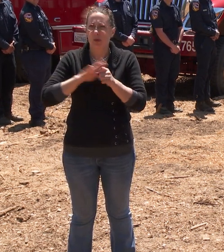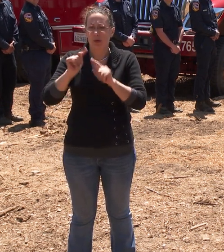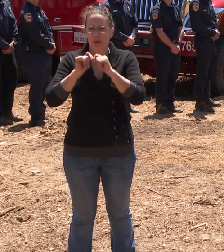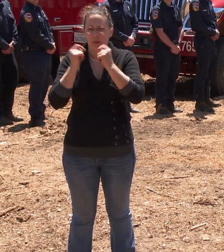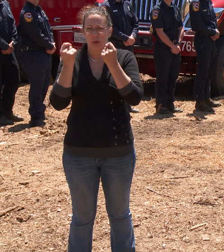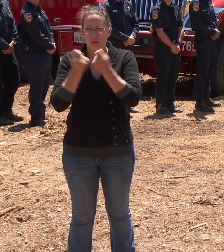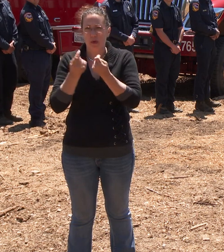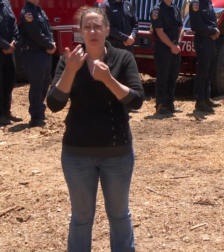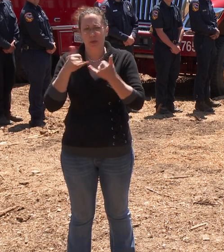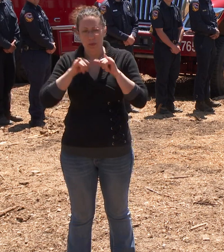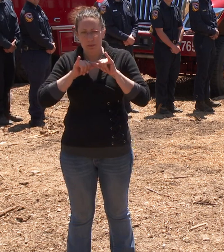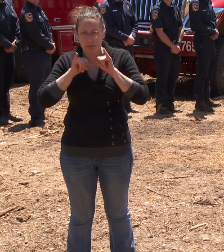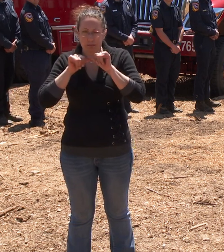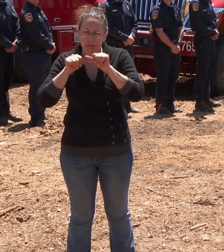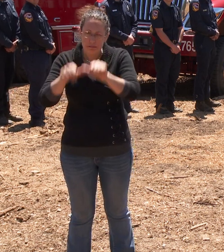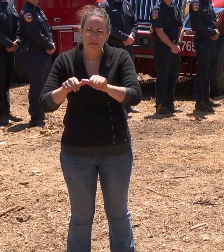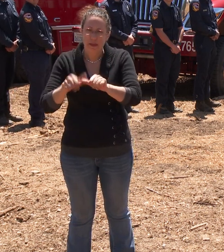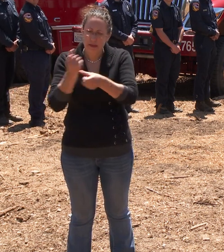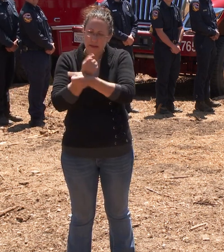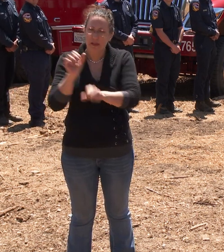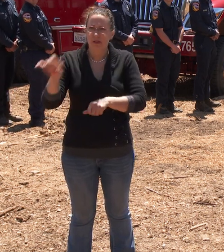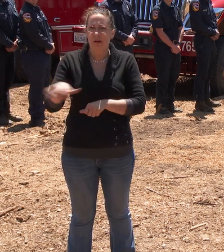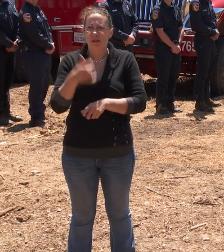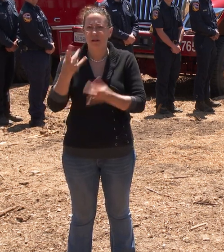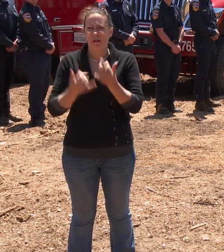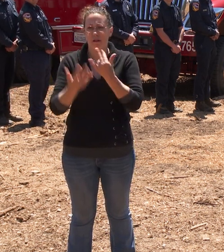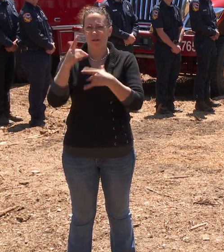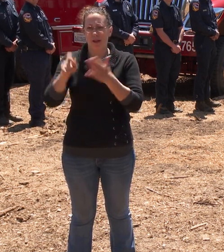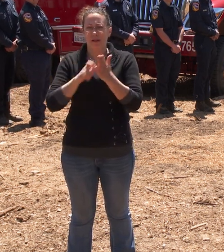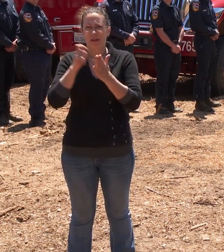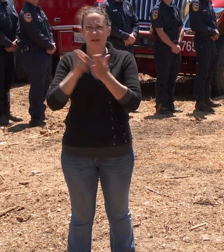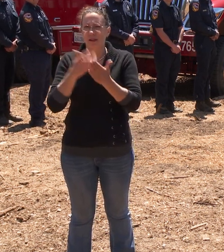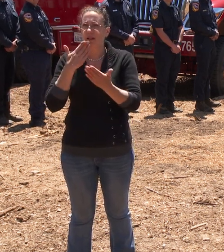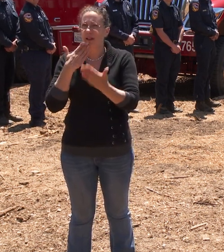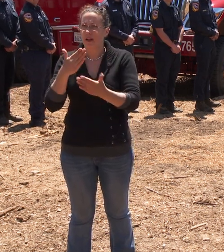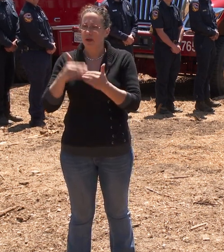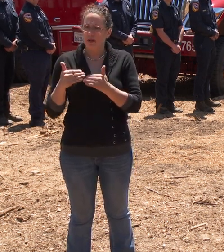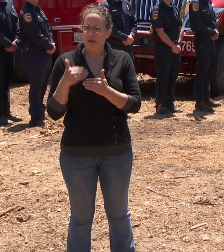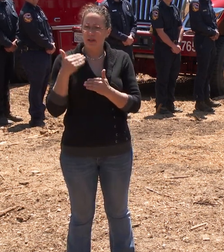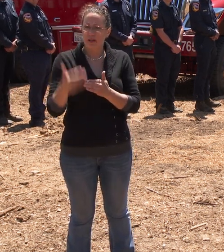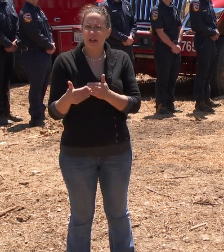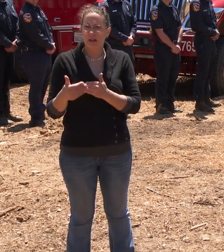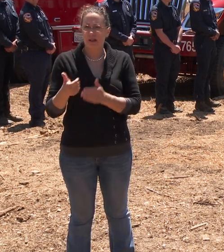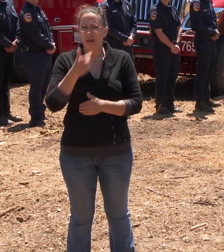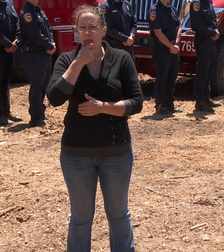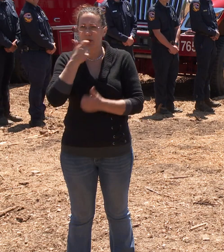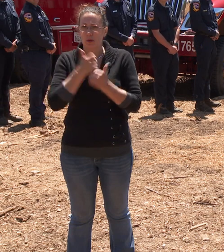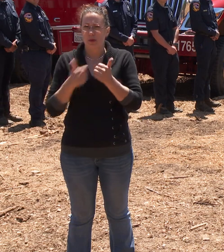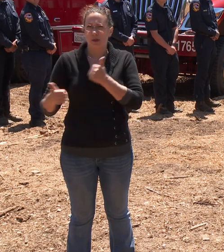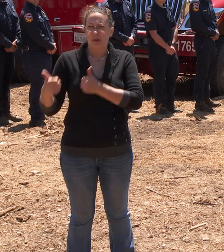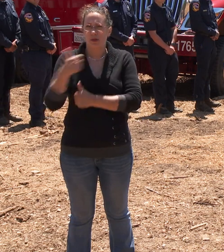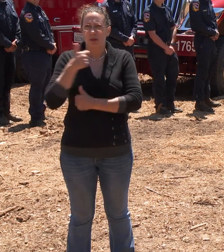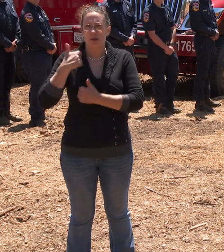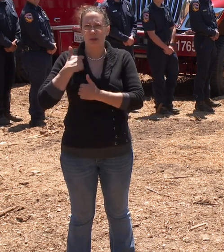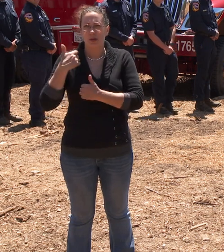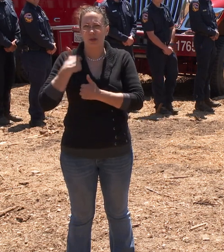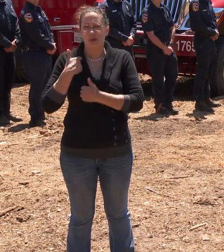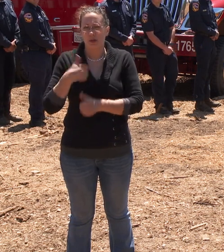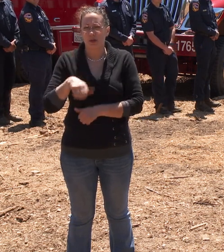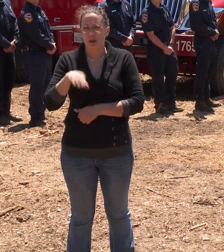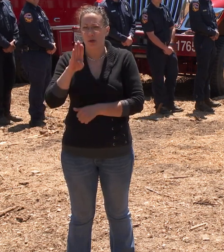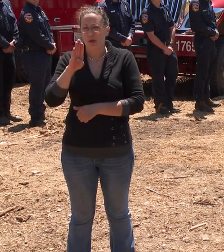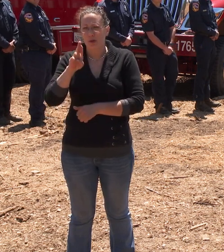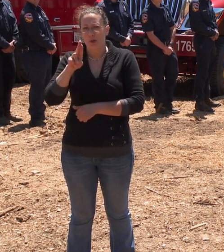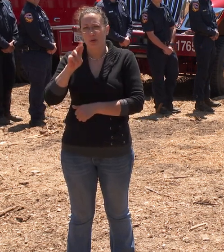safe during another fire season. Thank you and I'd like to introduce next Brigadier General Robert Pelletti.